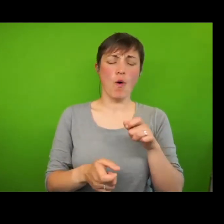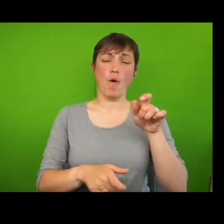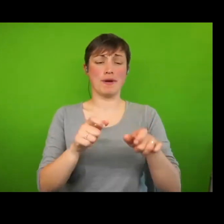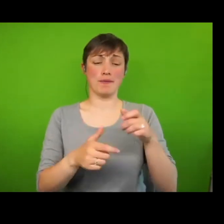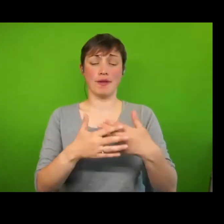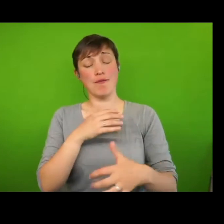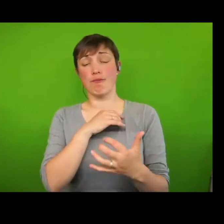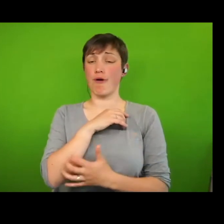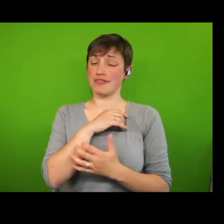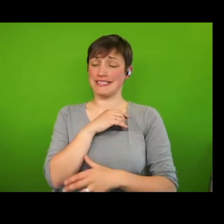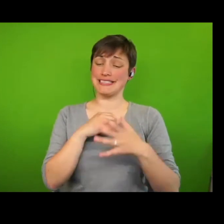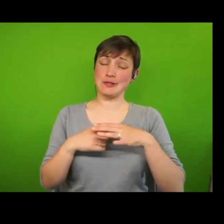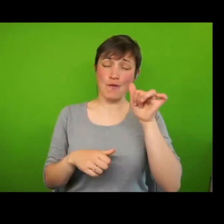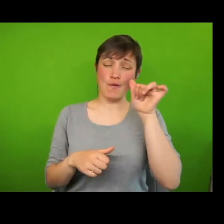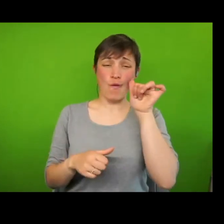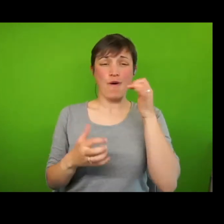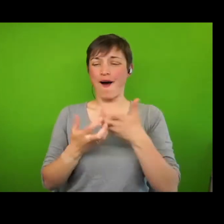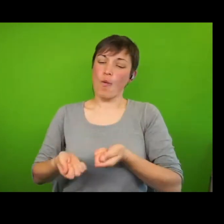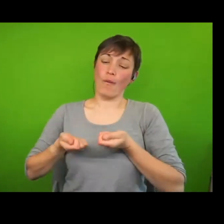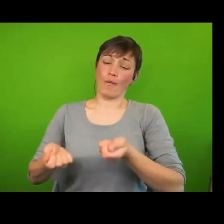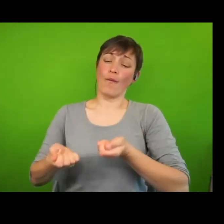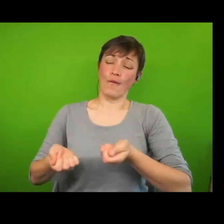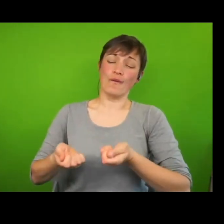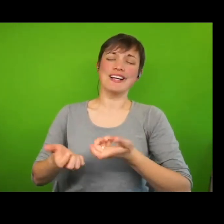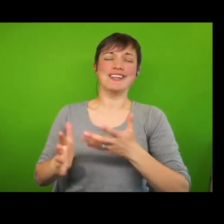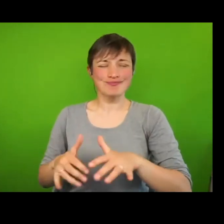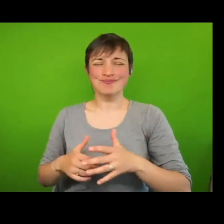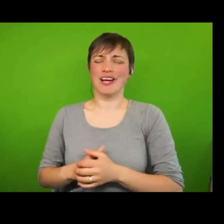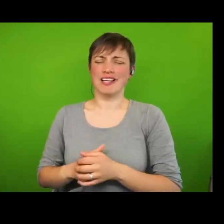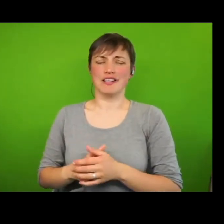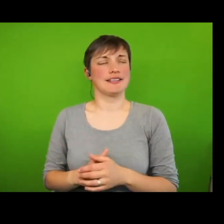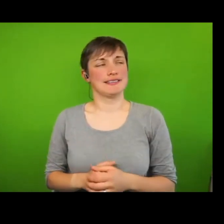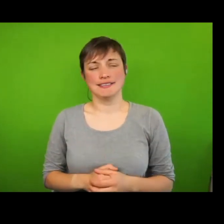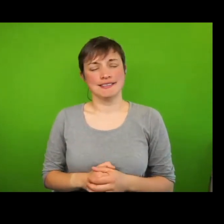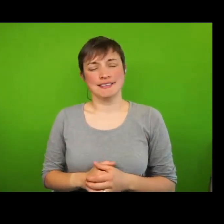and everything will be all right, might look at the evidence on that.